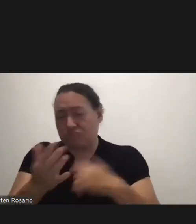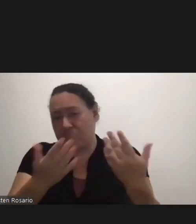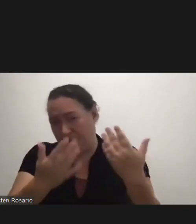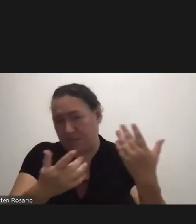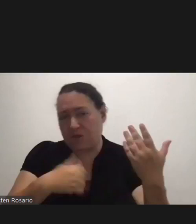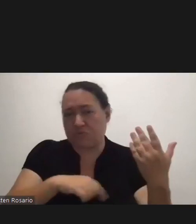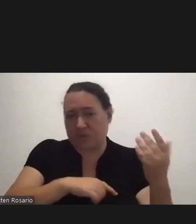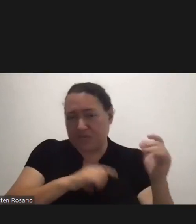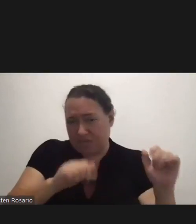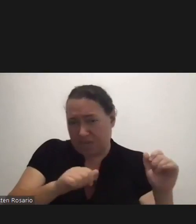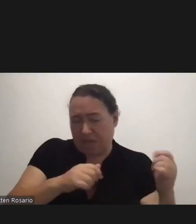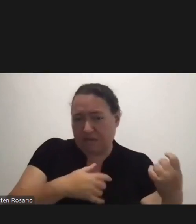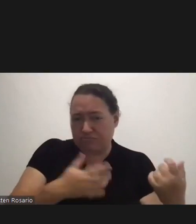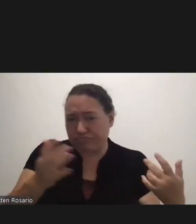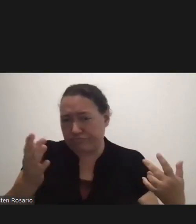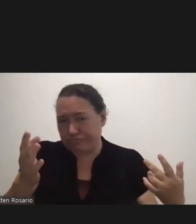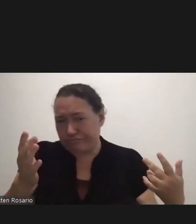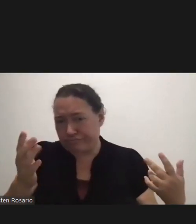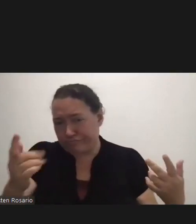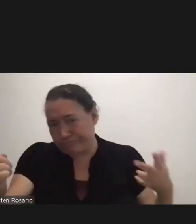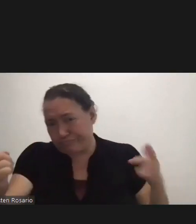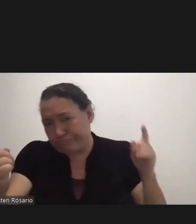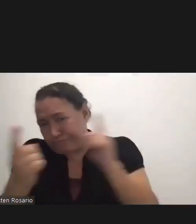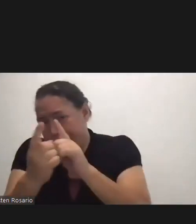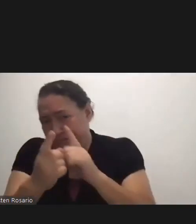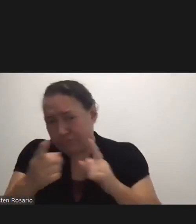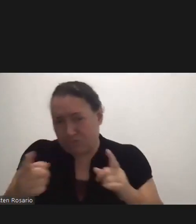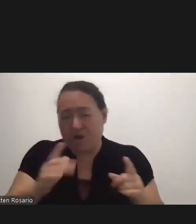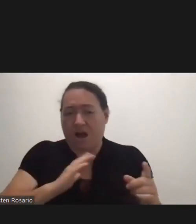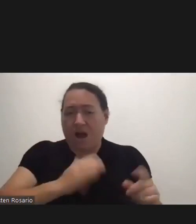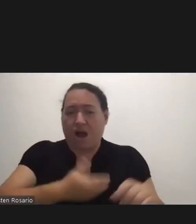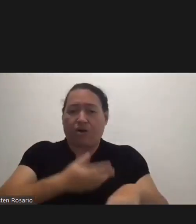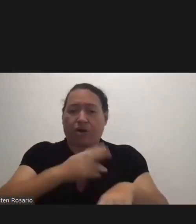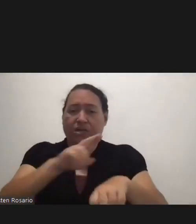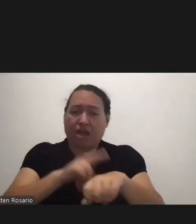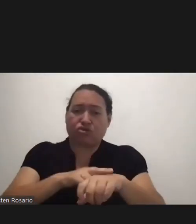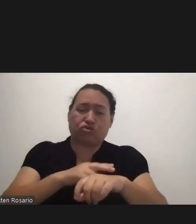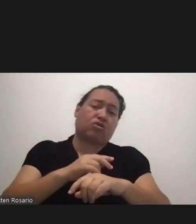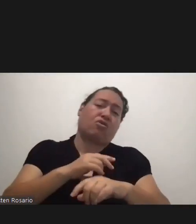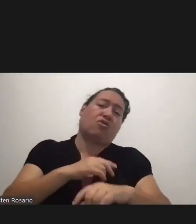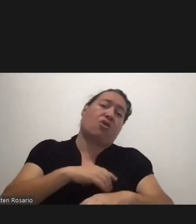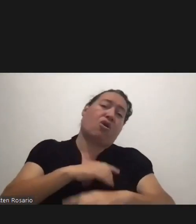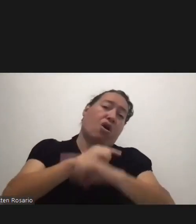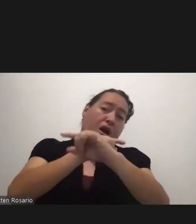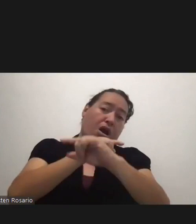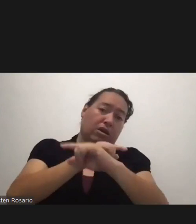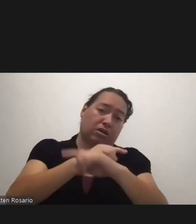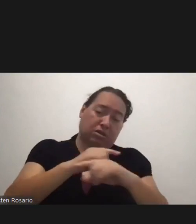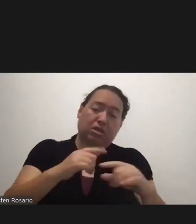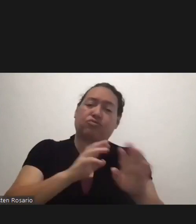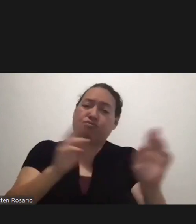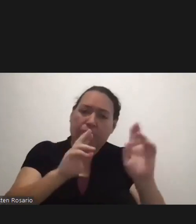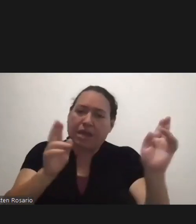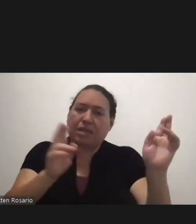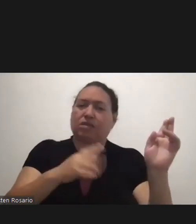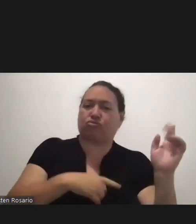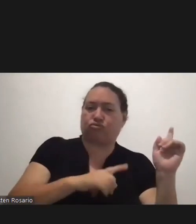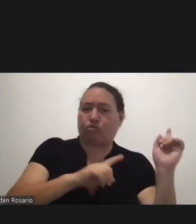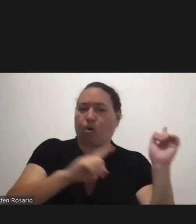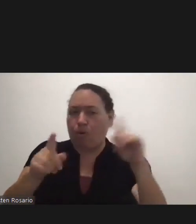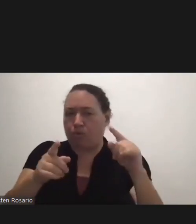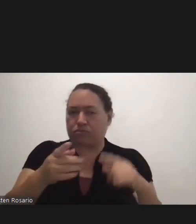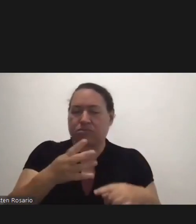surgeon's cell Our Guam National Guard Is ready to mobilize Again, our goal Is to make COVID-19 vaccine